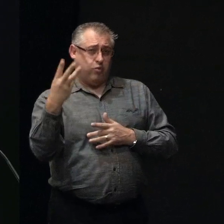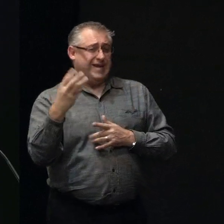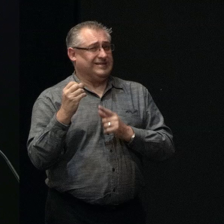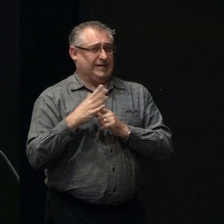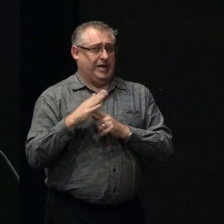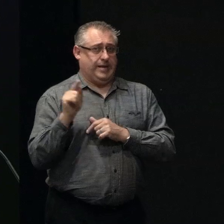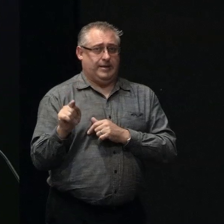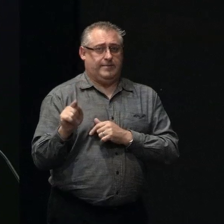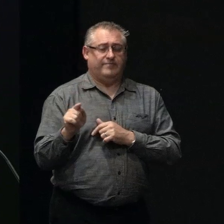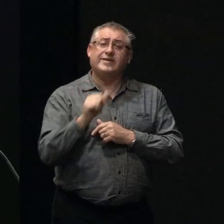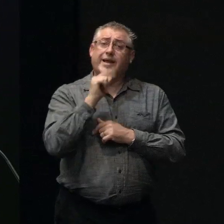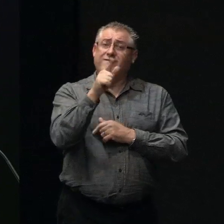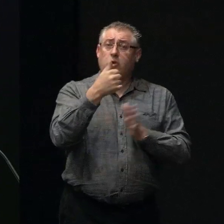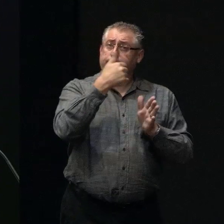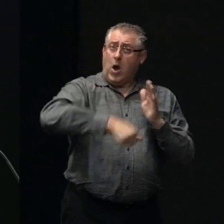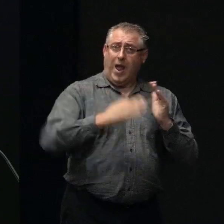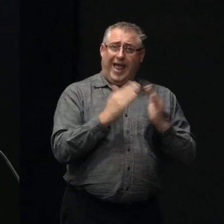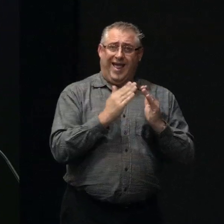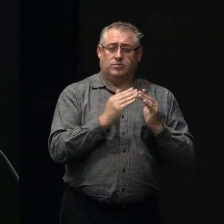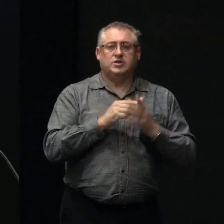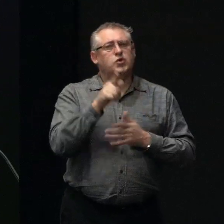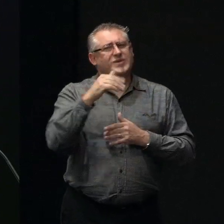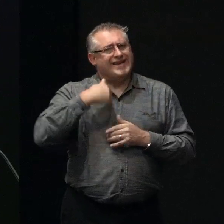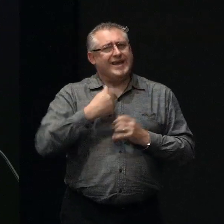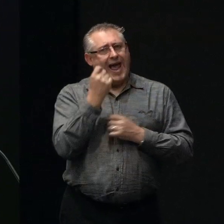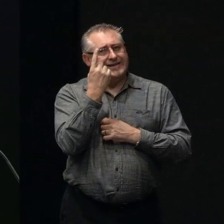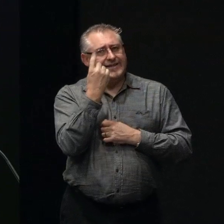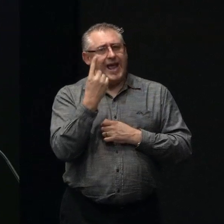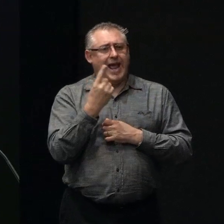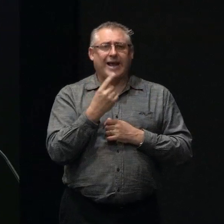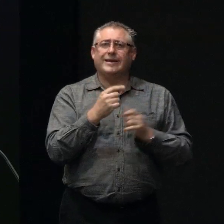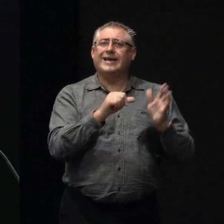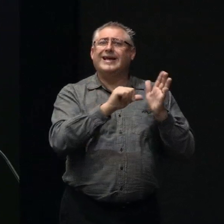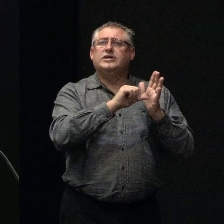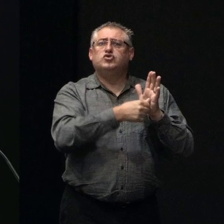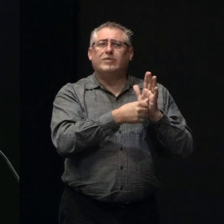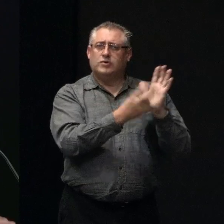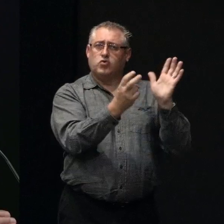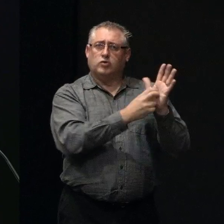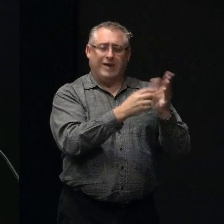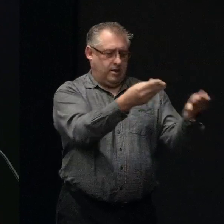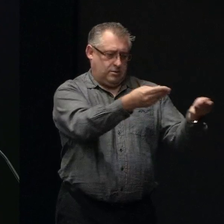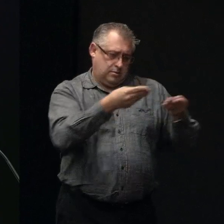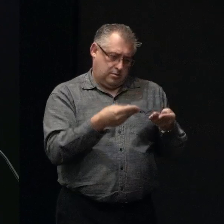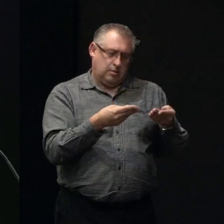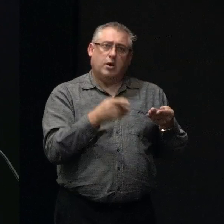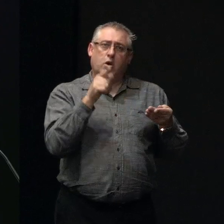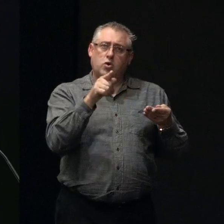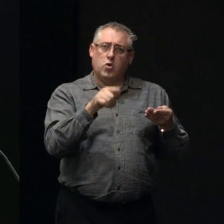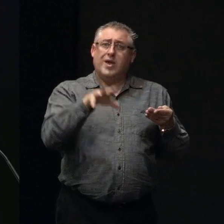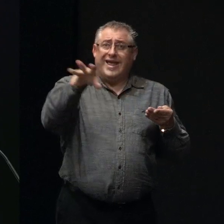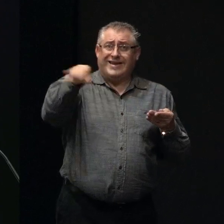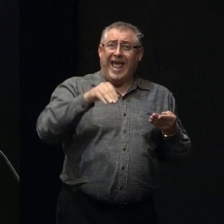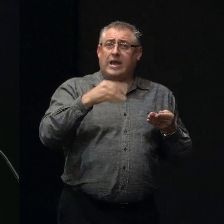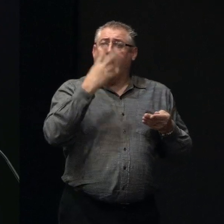And if you're buying a house, you need to understand the insurance contract that you are getting if you are taking the existing insurance